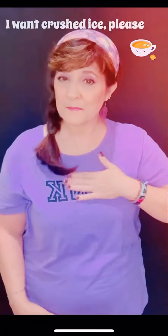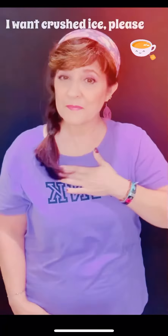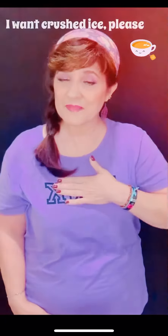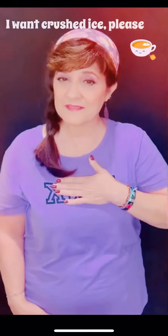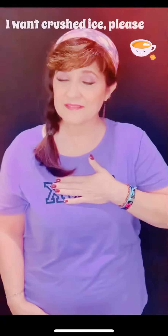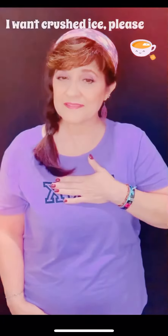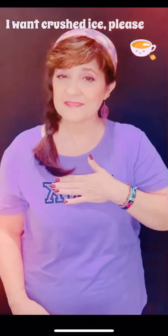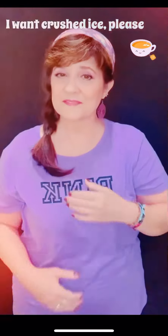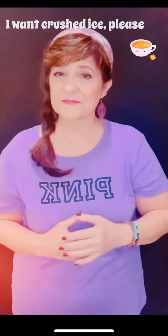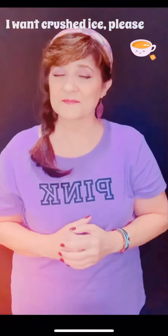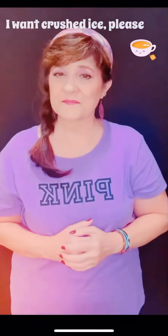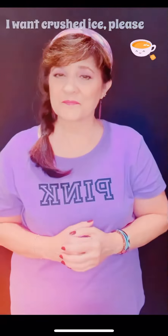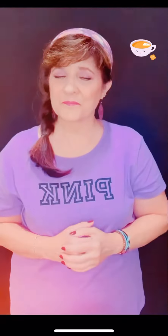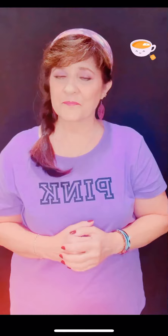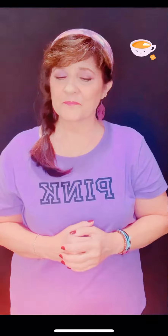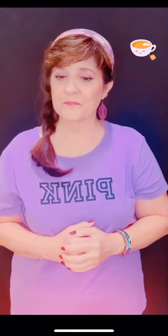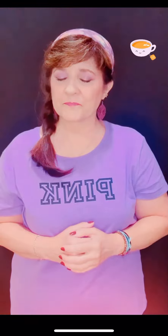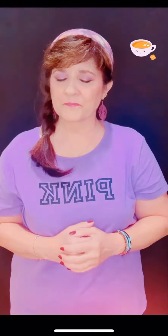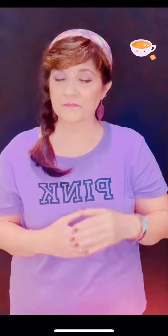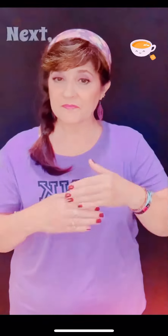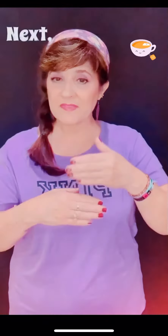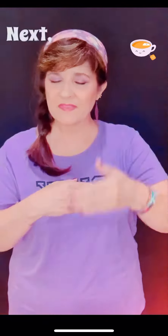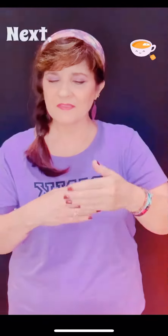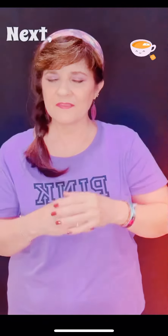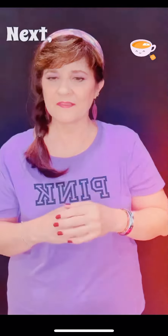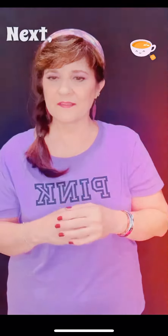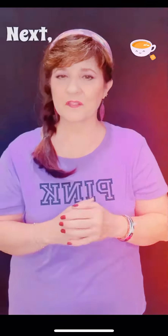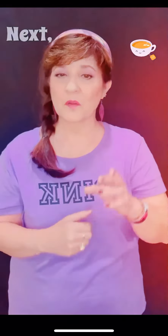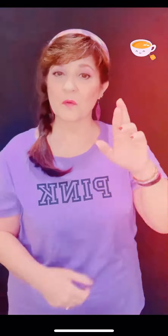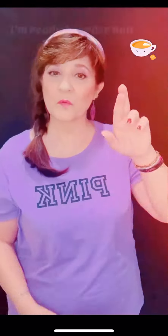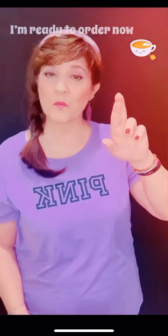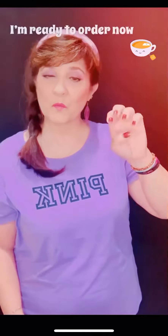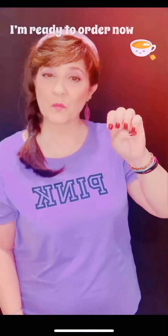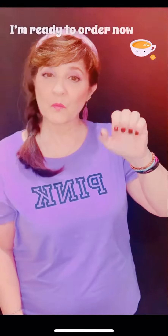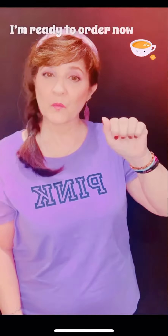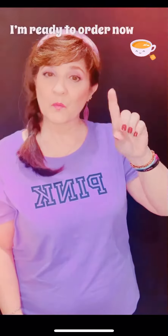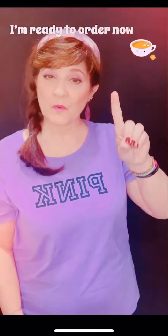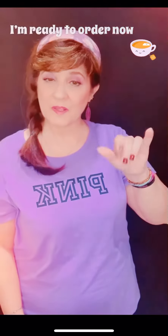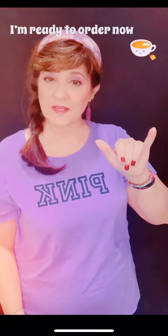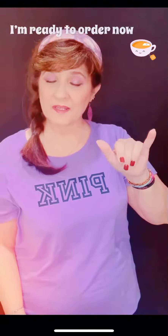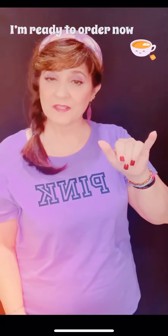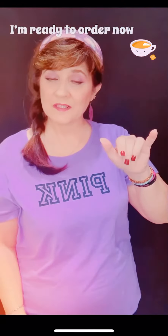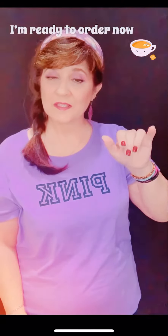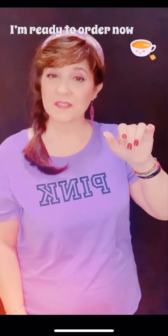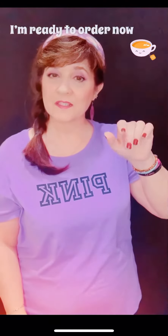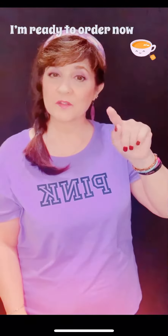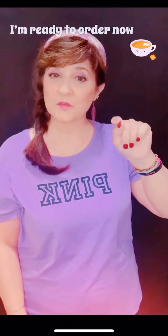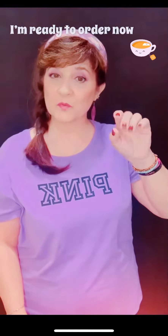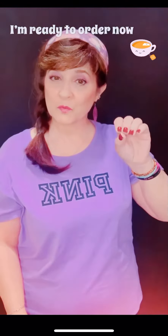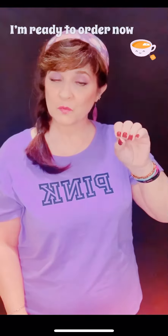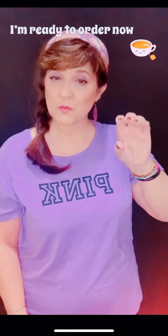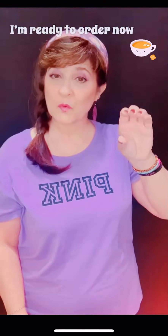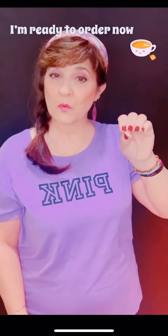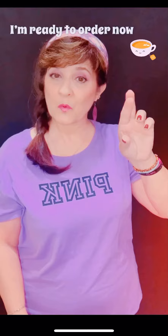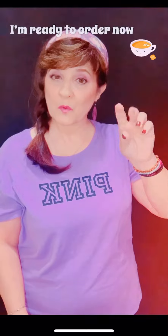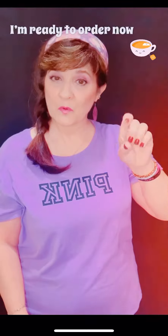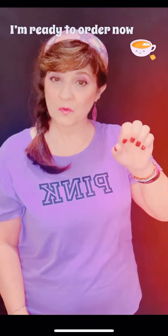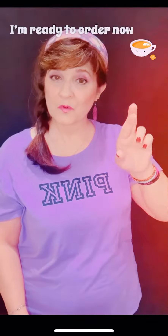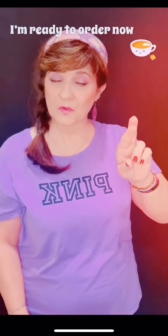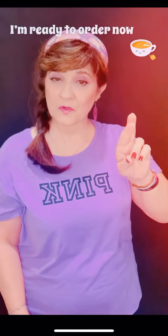love, this song is what If you learn to